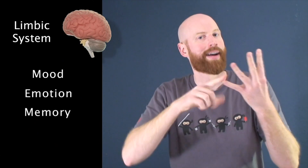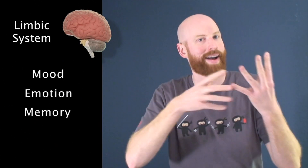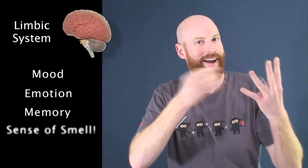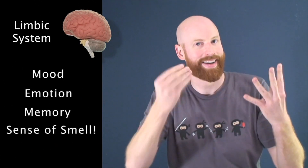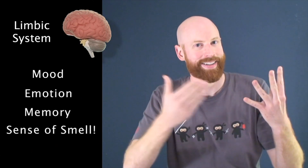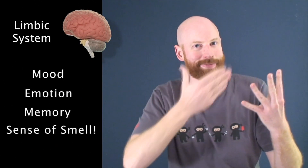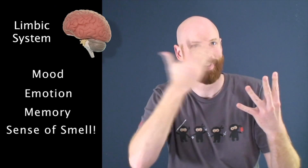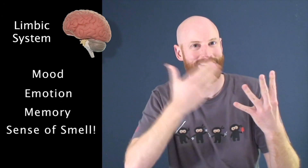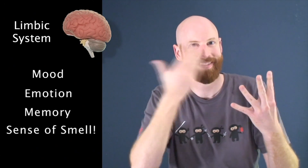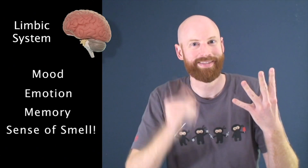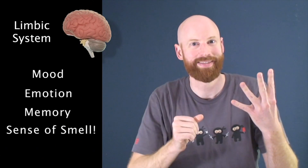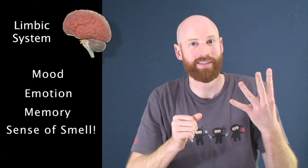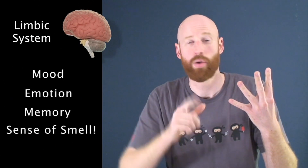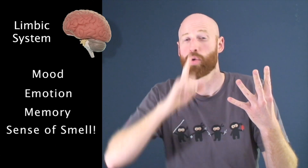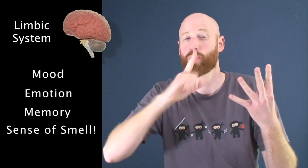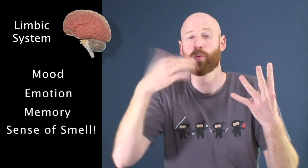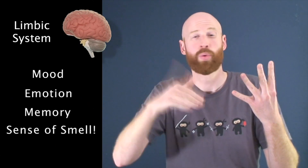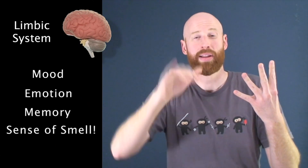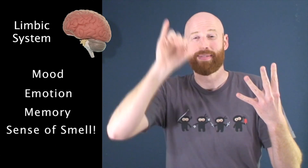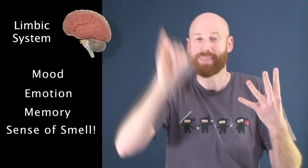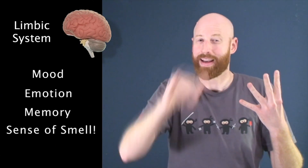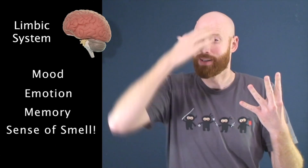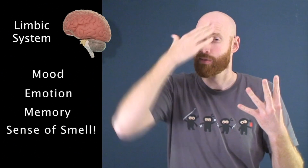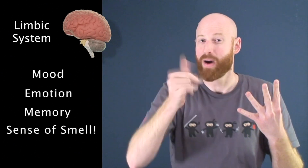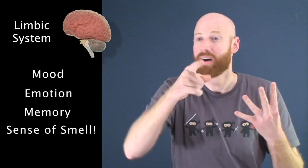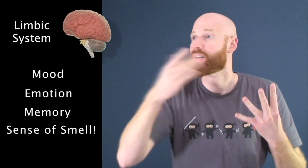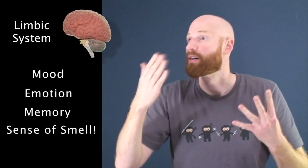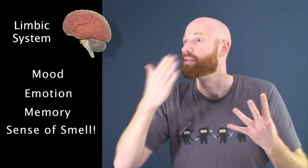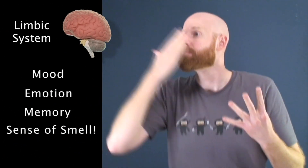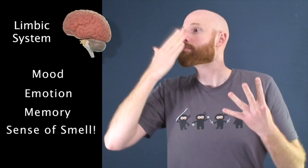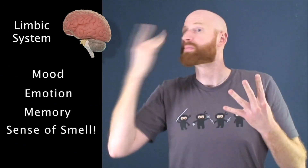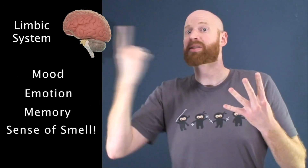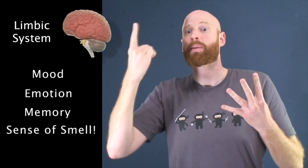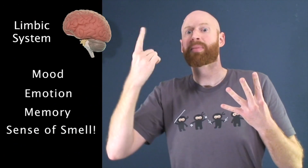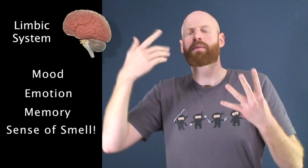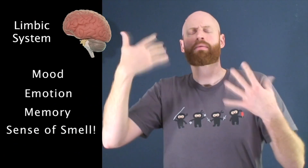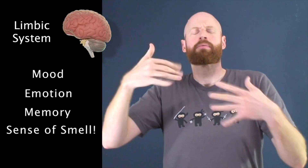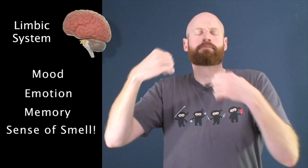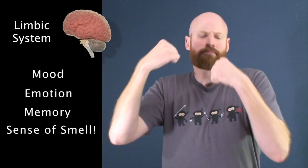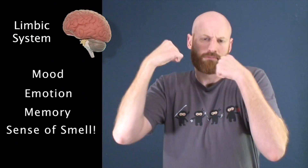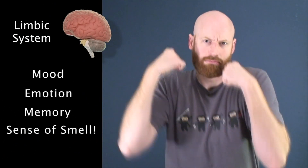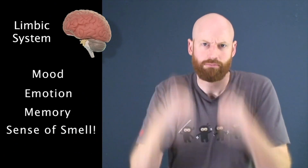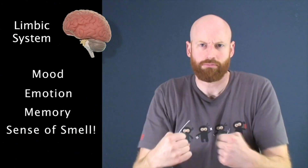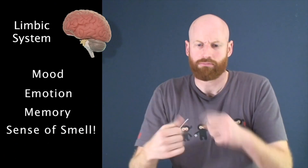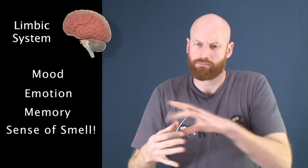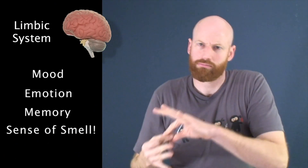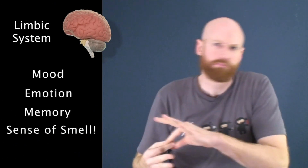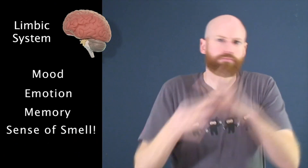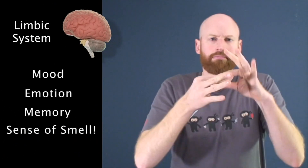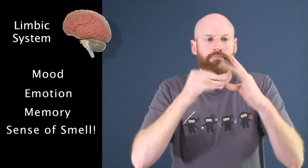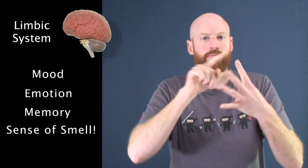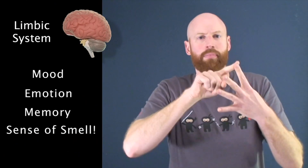so you can see why oftentimes when you smell something that smell can trigger a strong mood